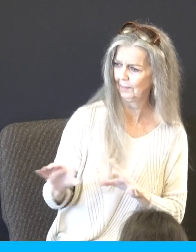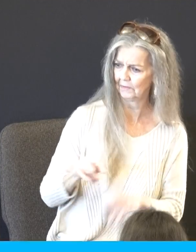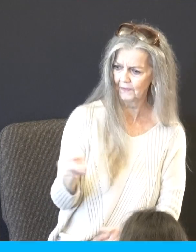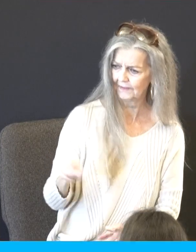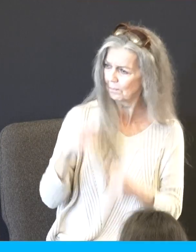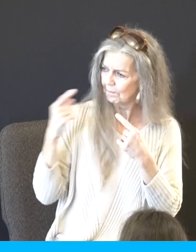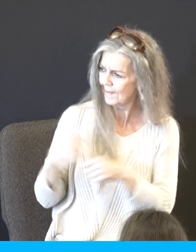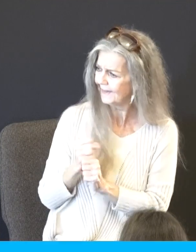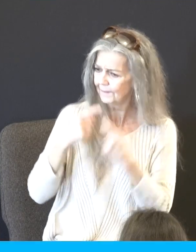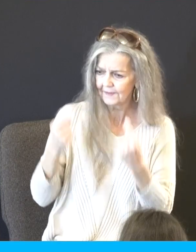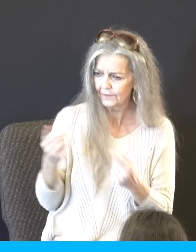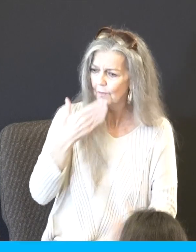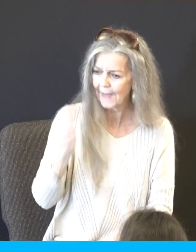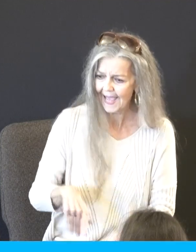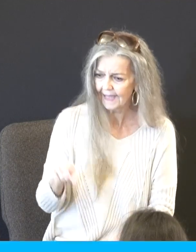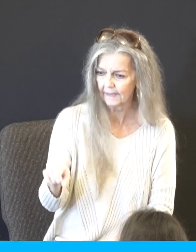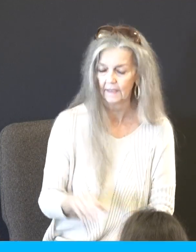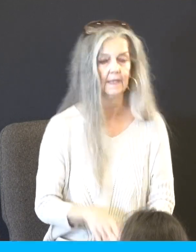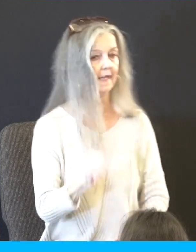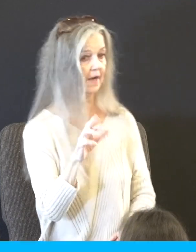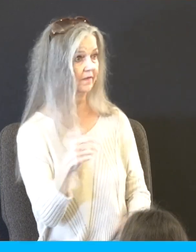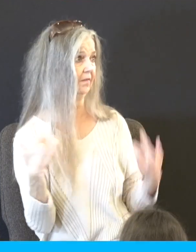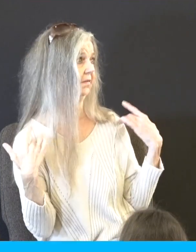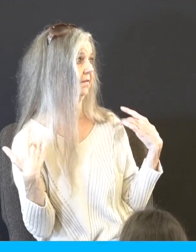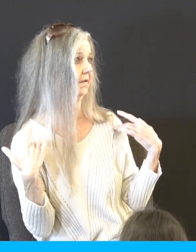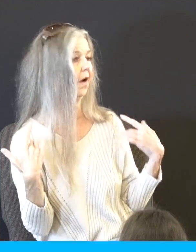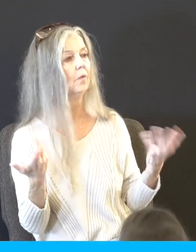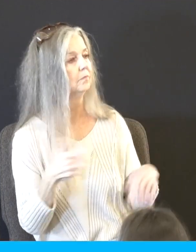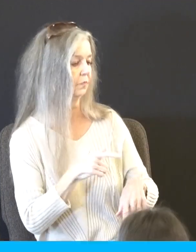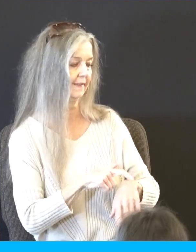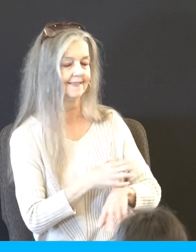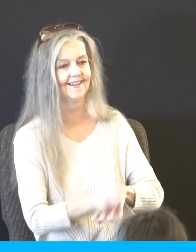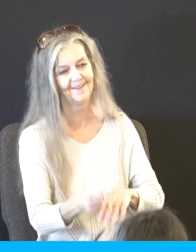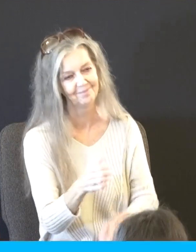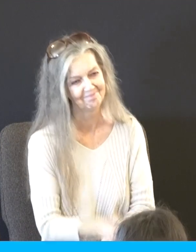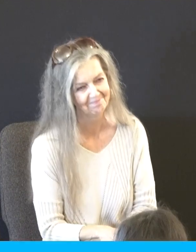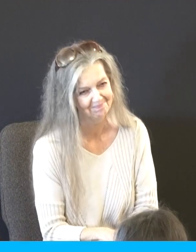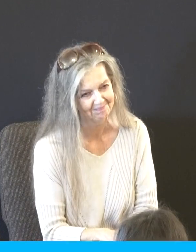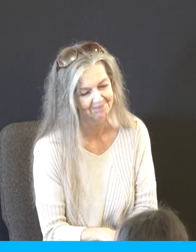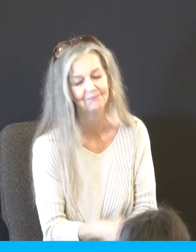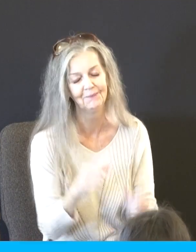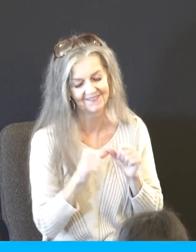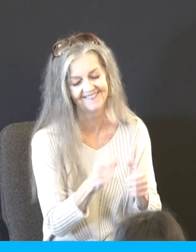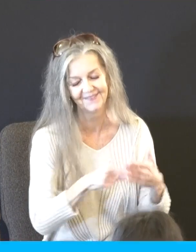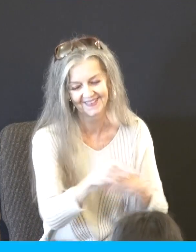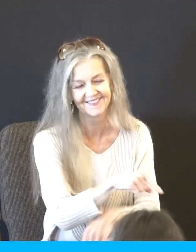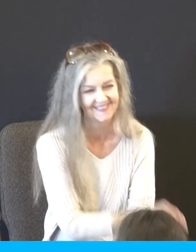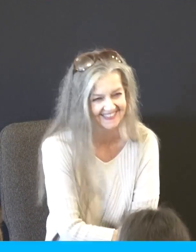sin upon them? And Aaron said, you know what? We're out of time. Let's get it next week. I'm sorry. I don't mean